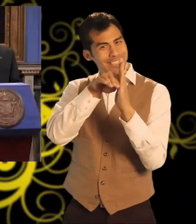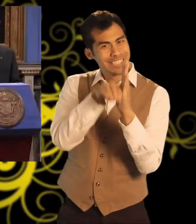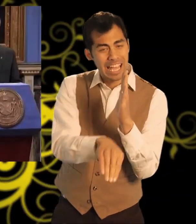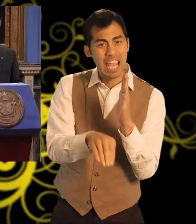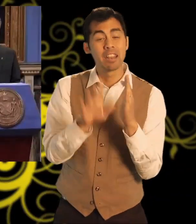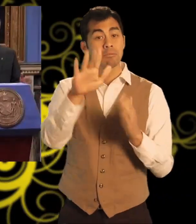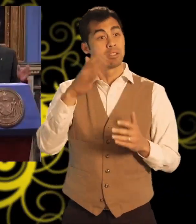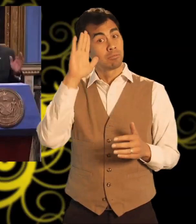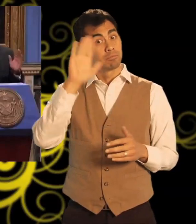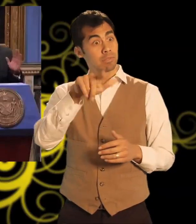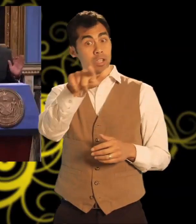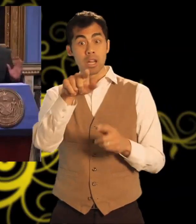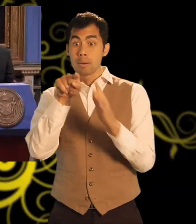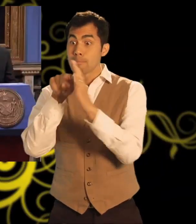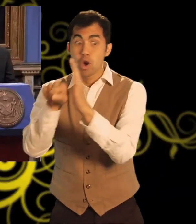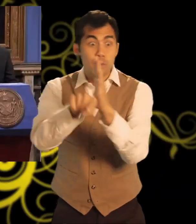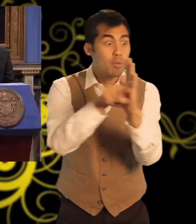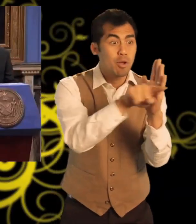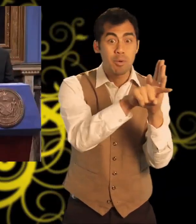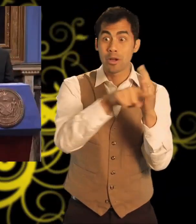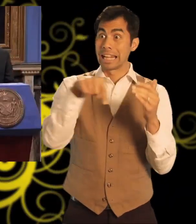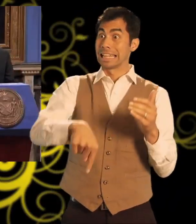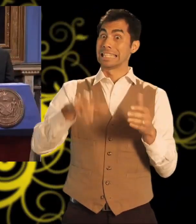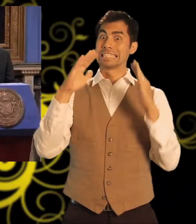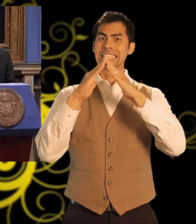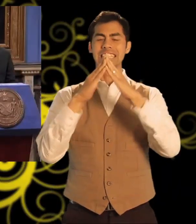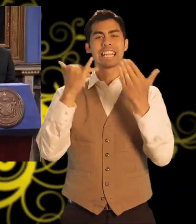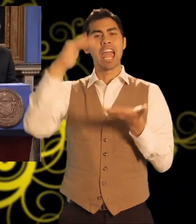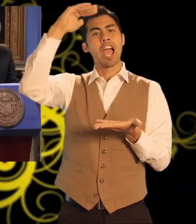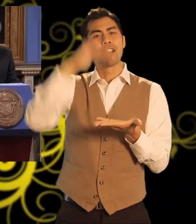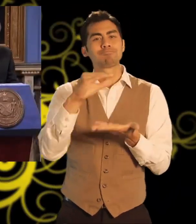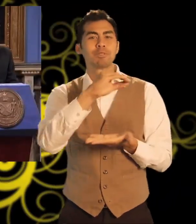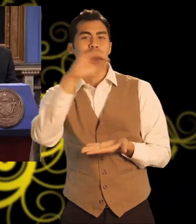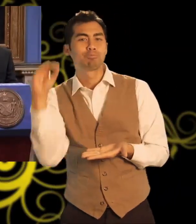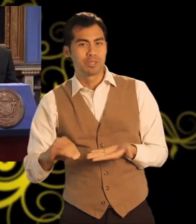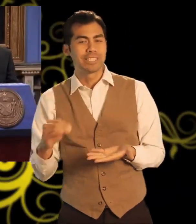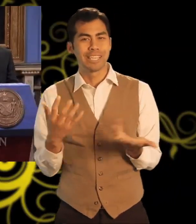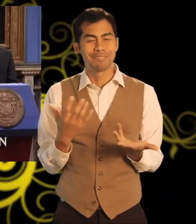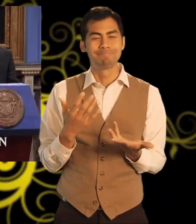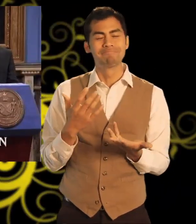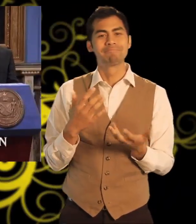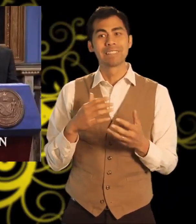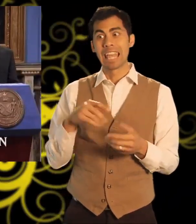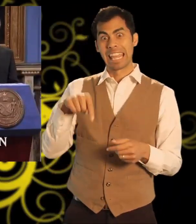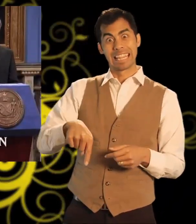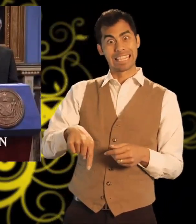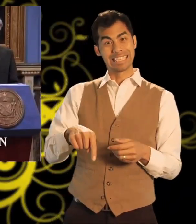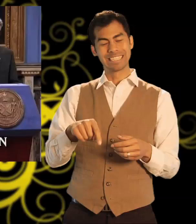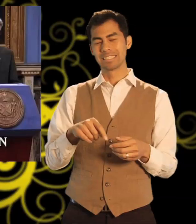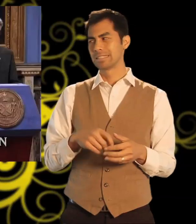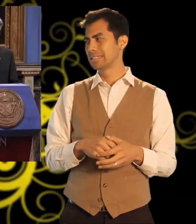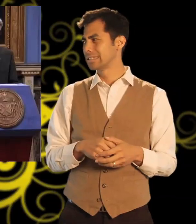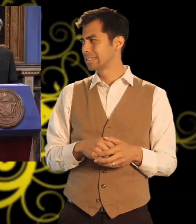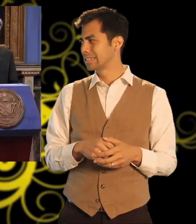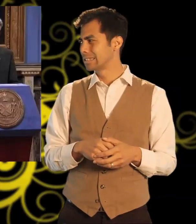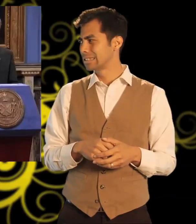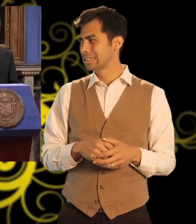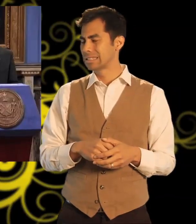You are now less likely to be murdered or violently assaulted on the streets of this city than at